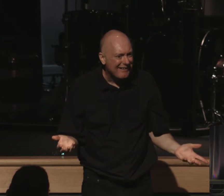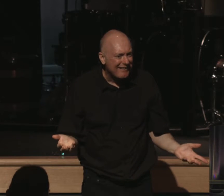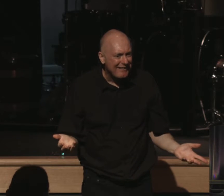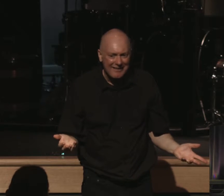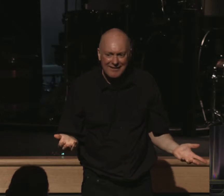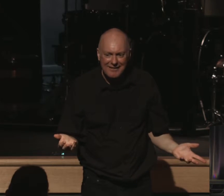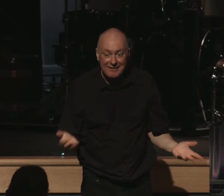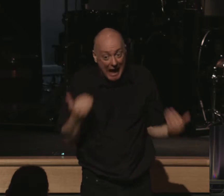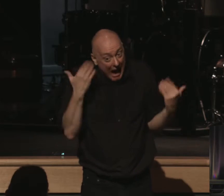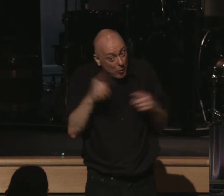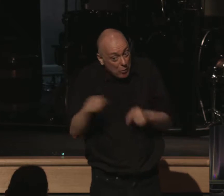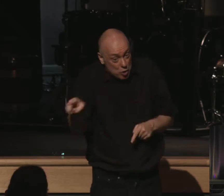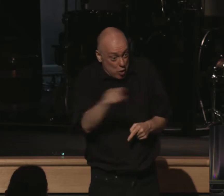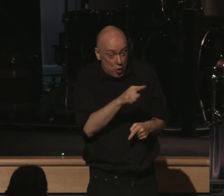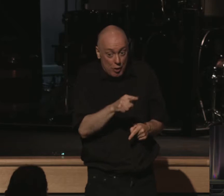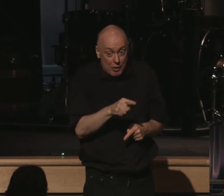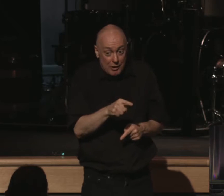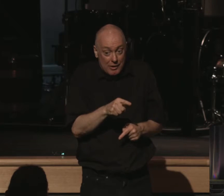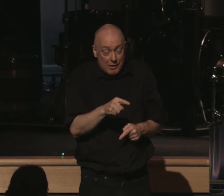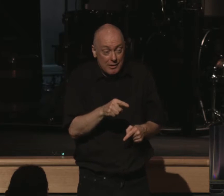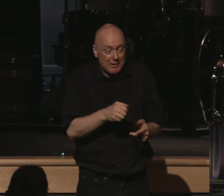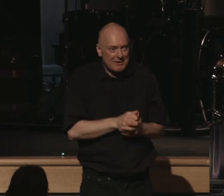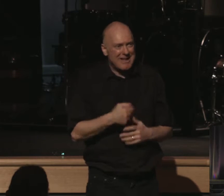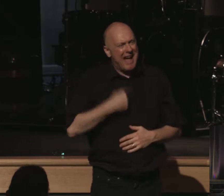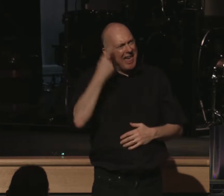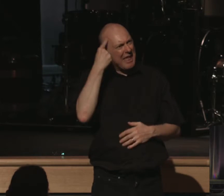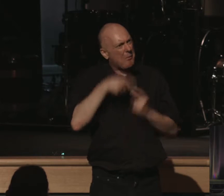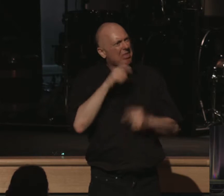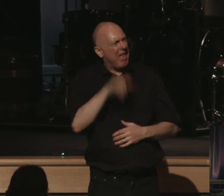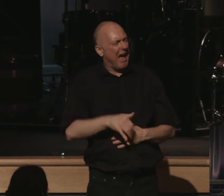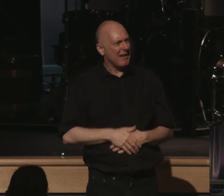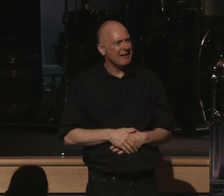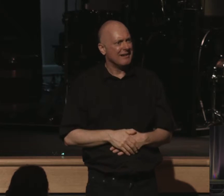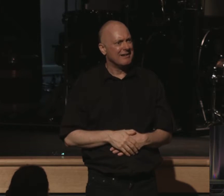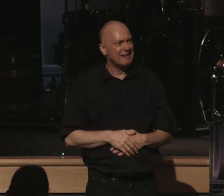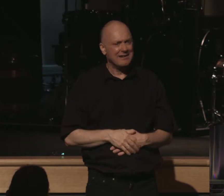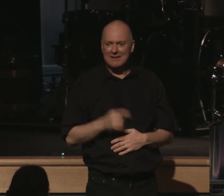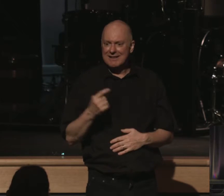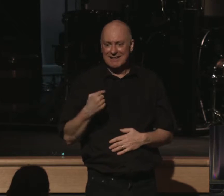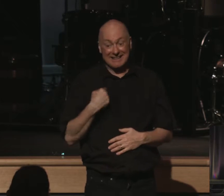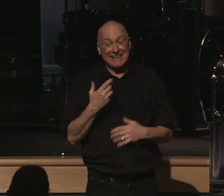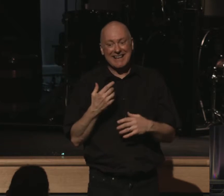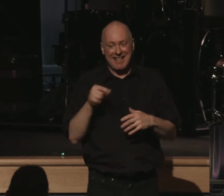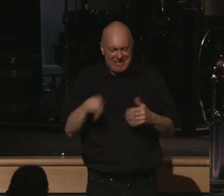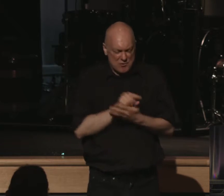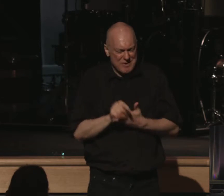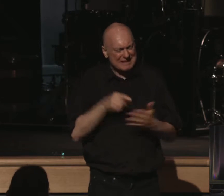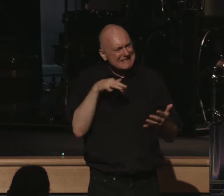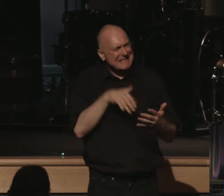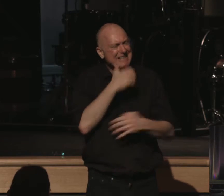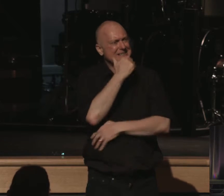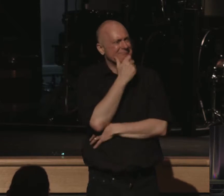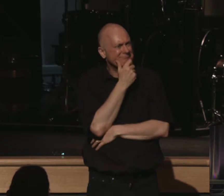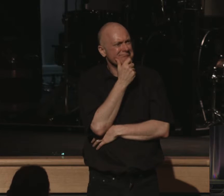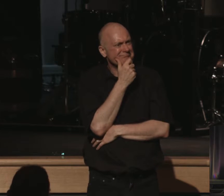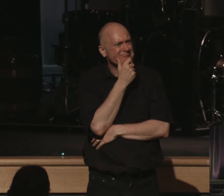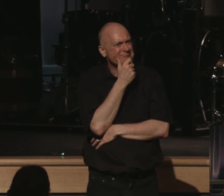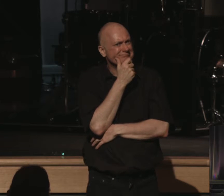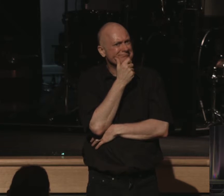God, don't know about you, but I was thinking about these truths. I had the advantage of thinking about them earlier in the week. And I was thinking of who I